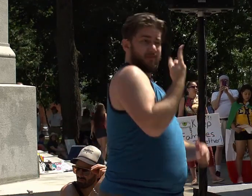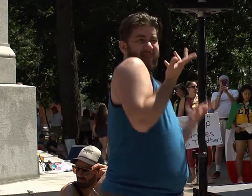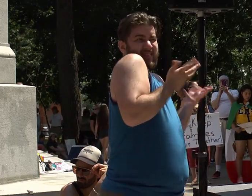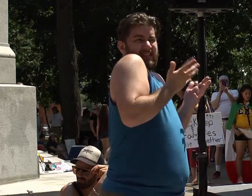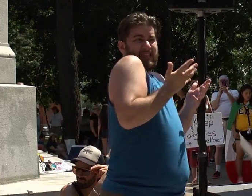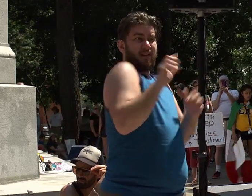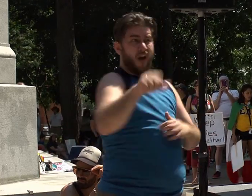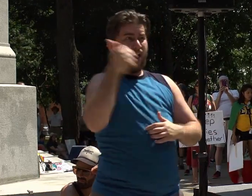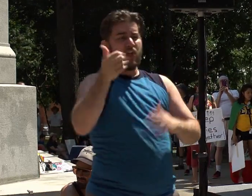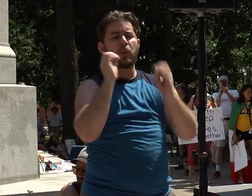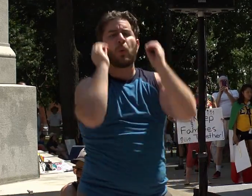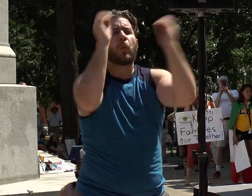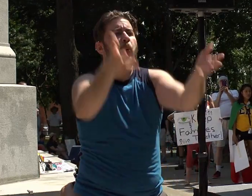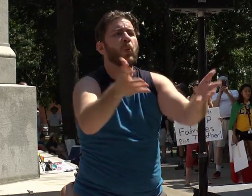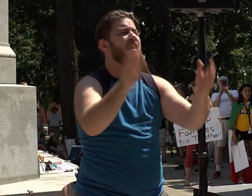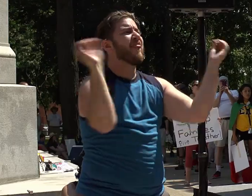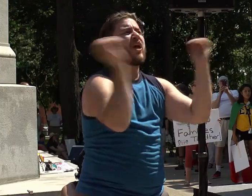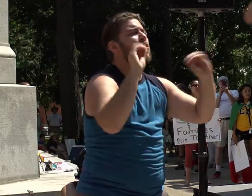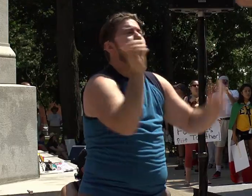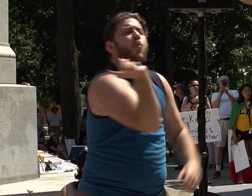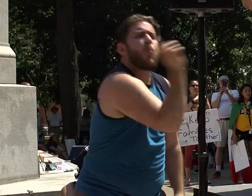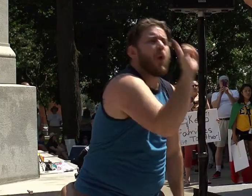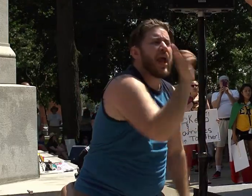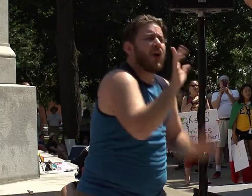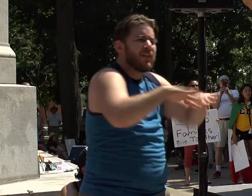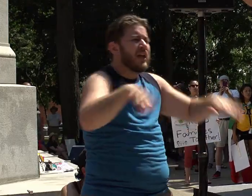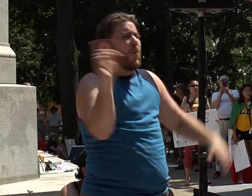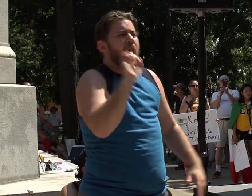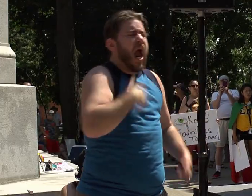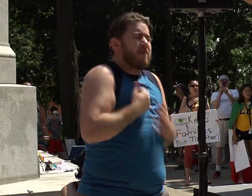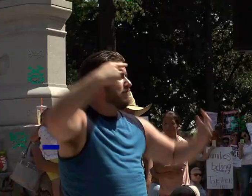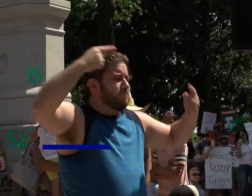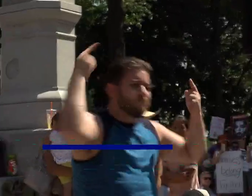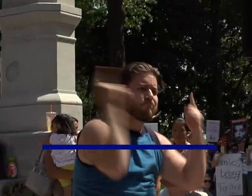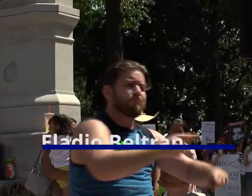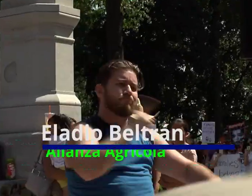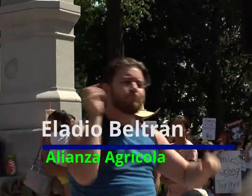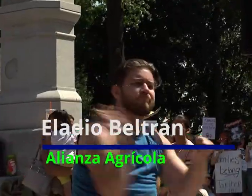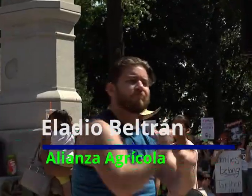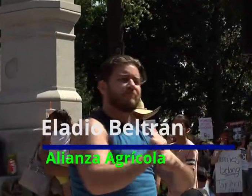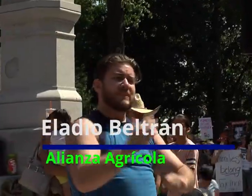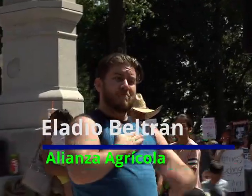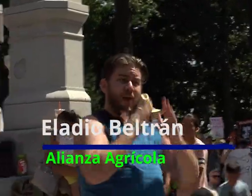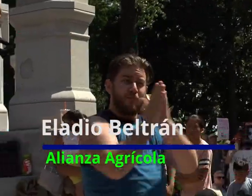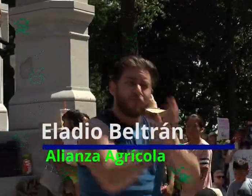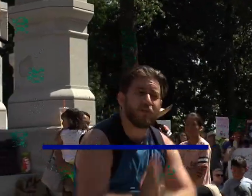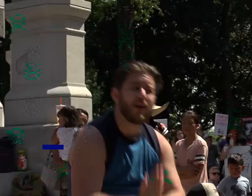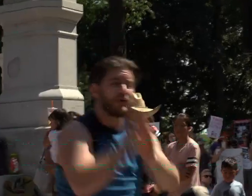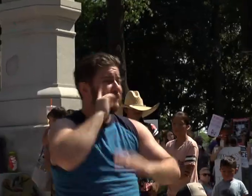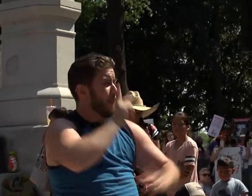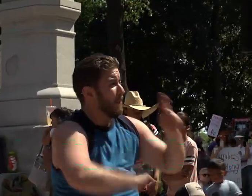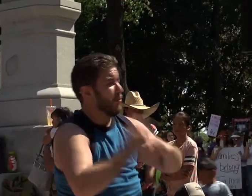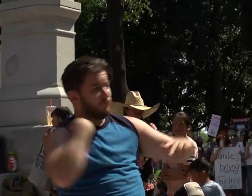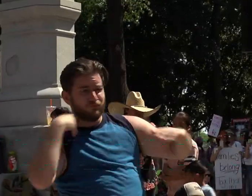case, no mother even knew where her child was. This makes me so angry. My prayers are for those who come